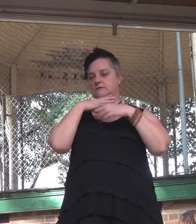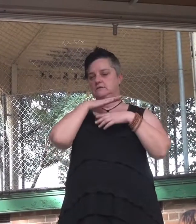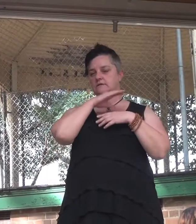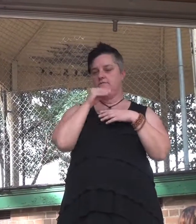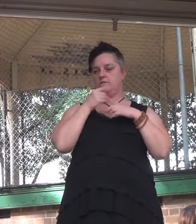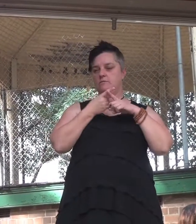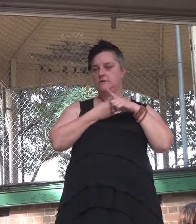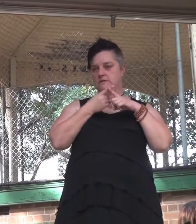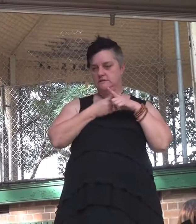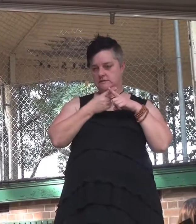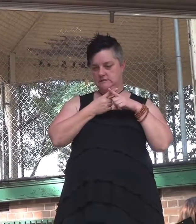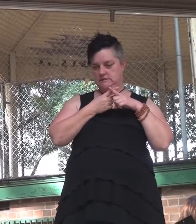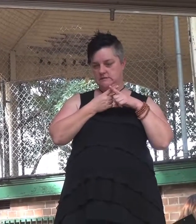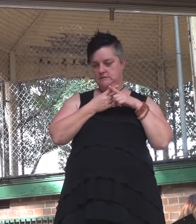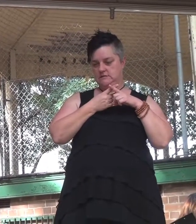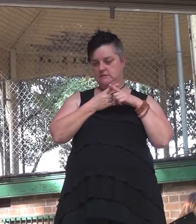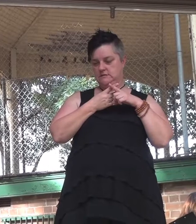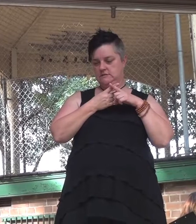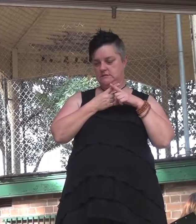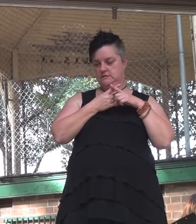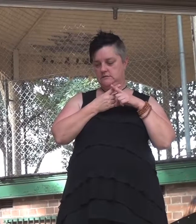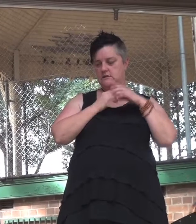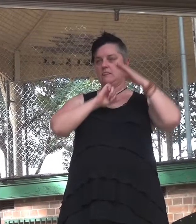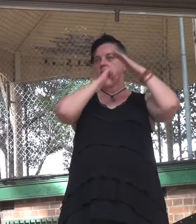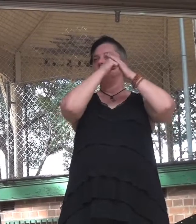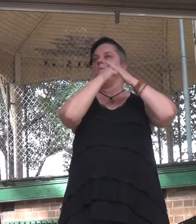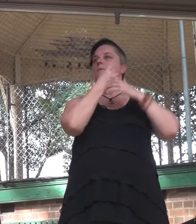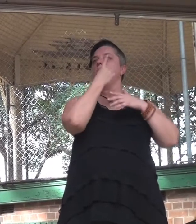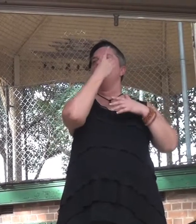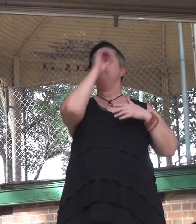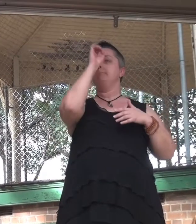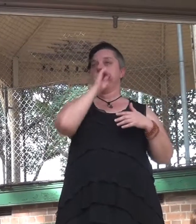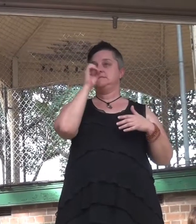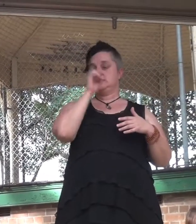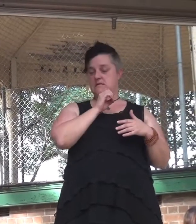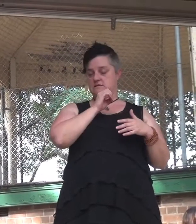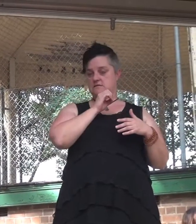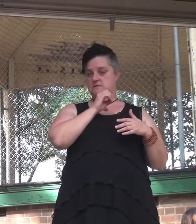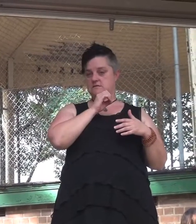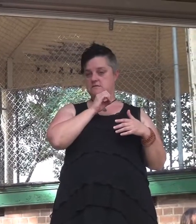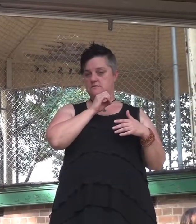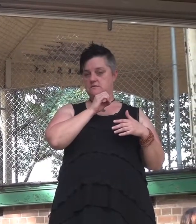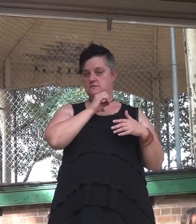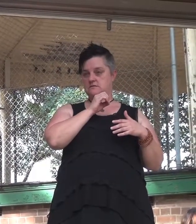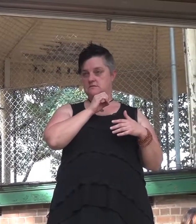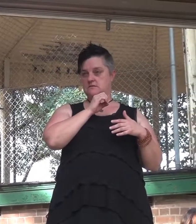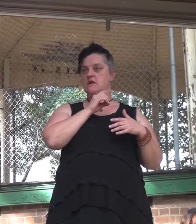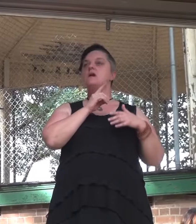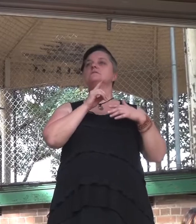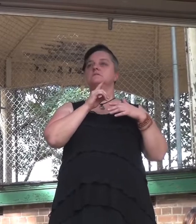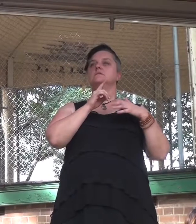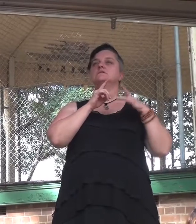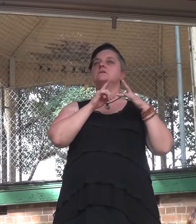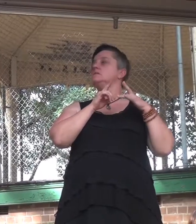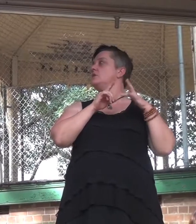our favourite 1%, own as much as 55% of the population put together. That,